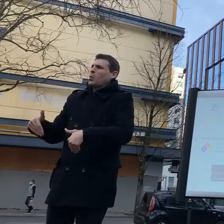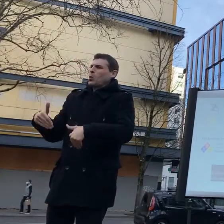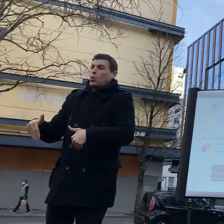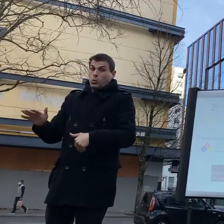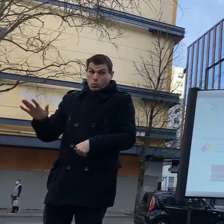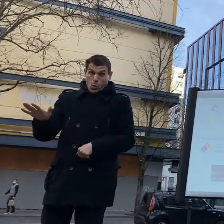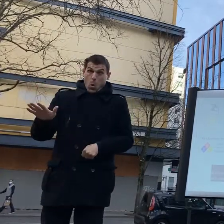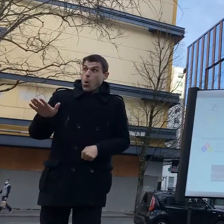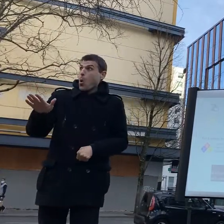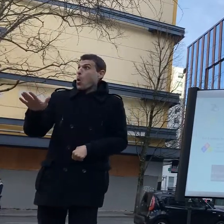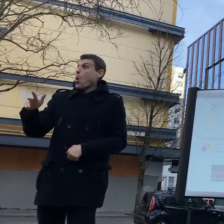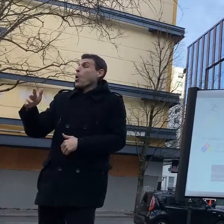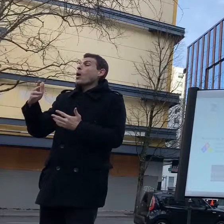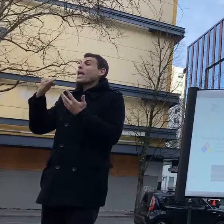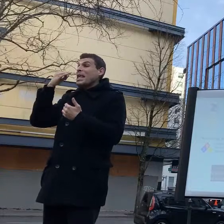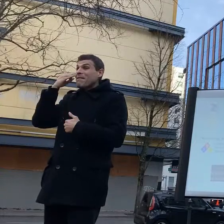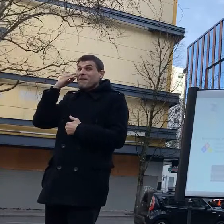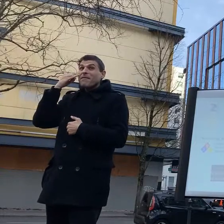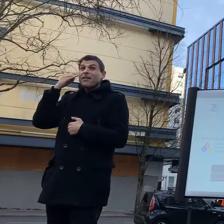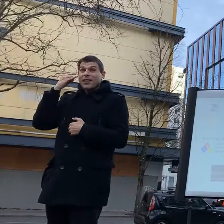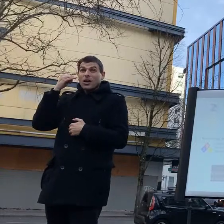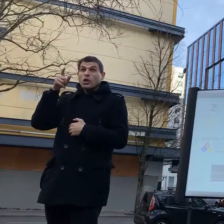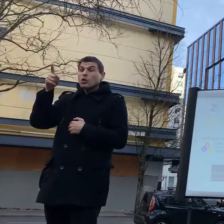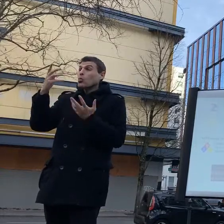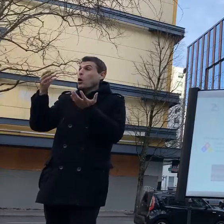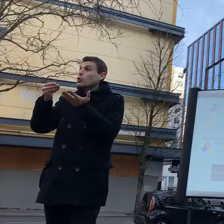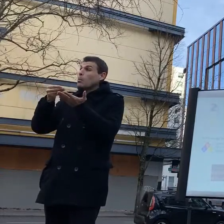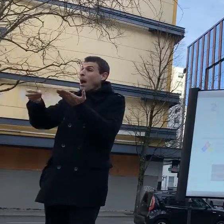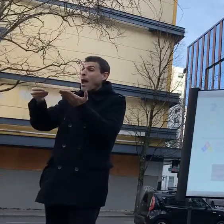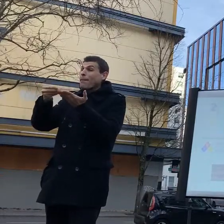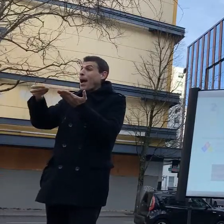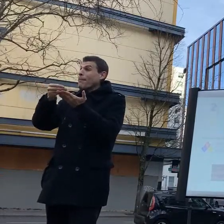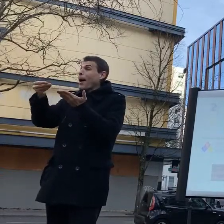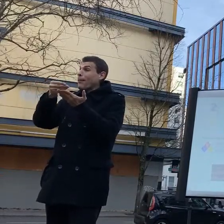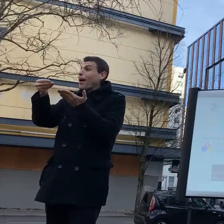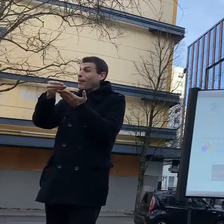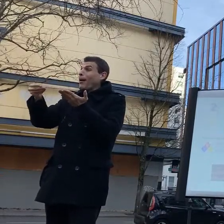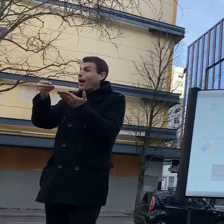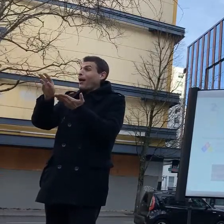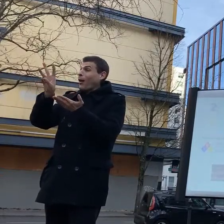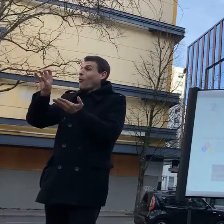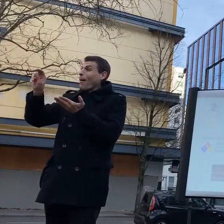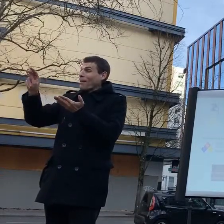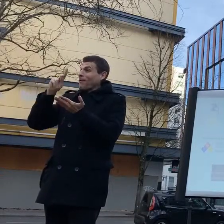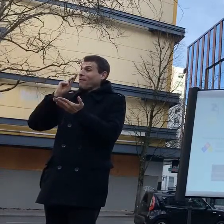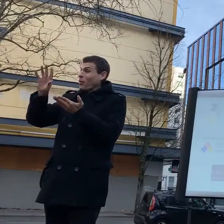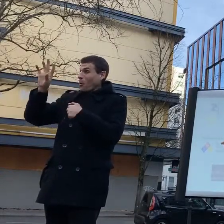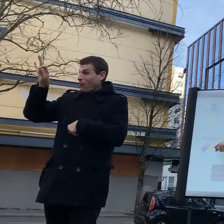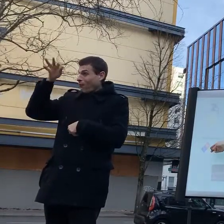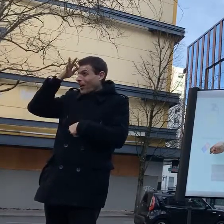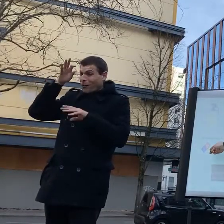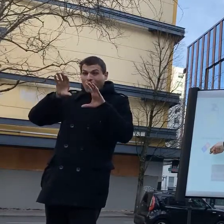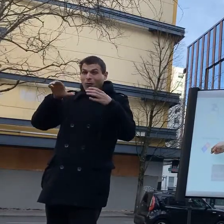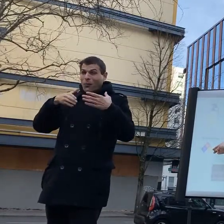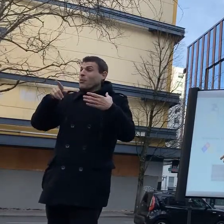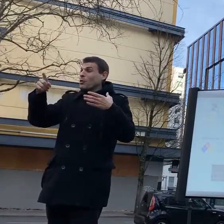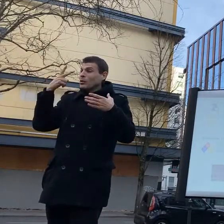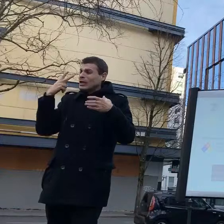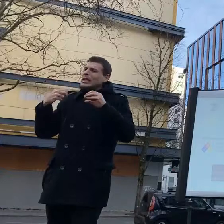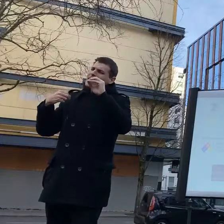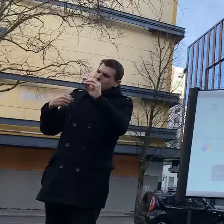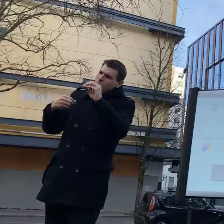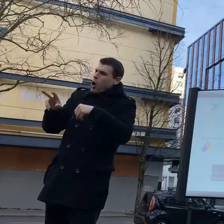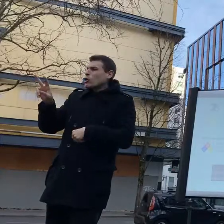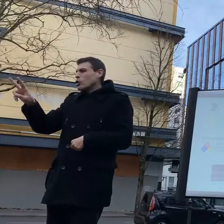do not understand even the severity of using safe smoke style smoke which is known as terephthalic acid